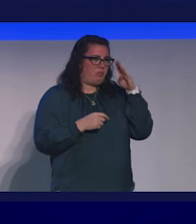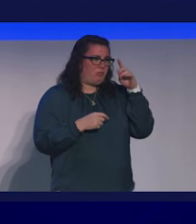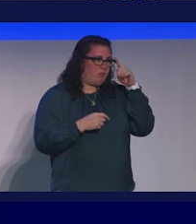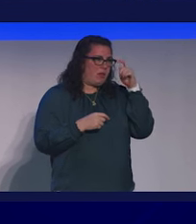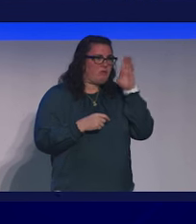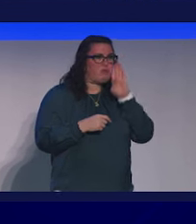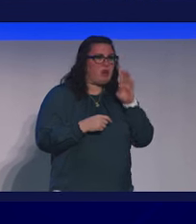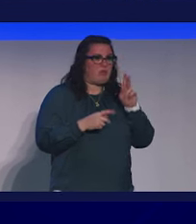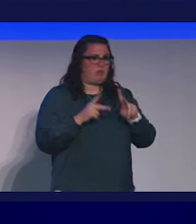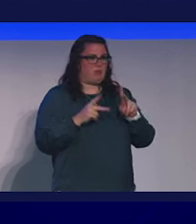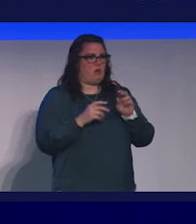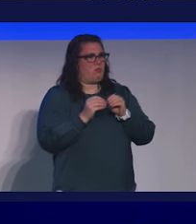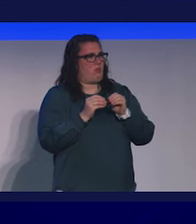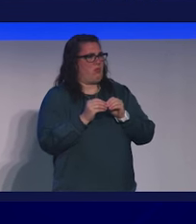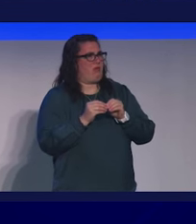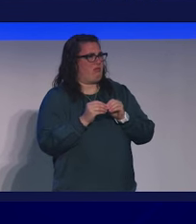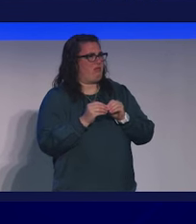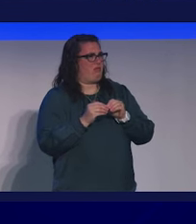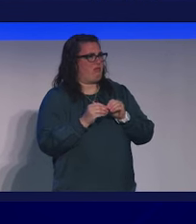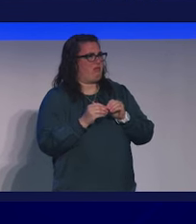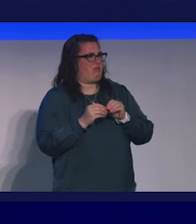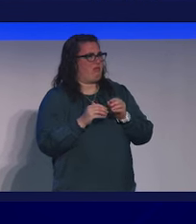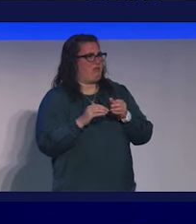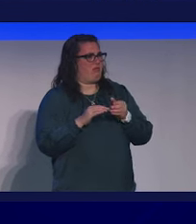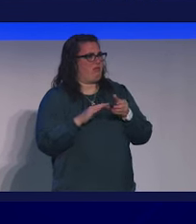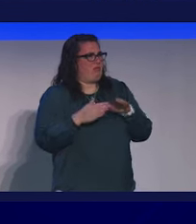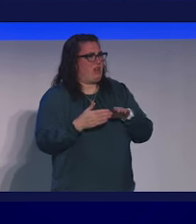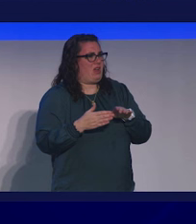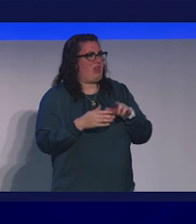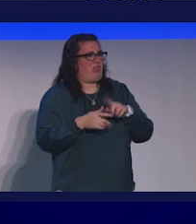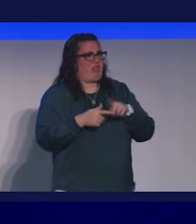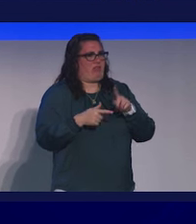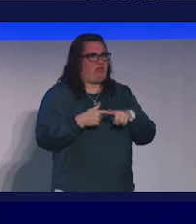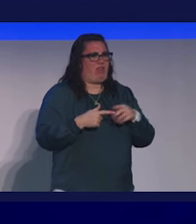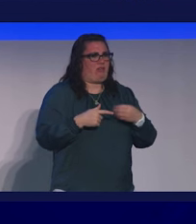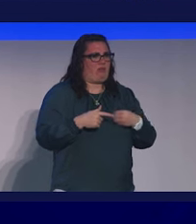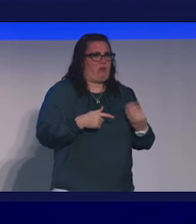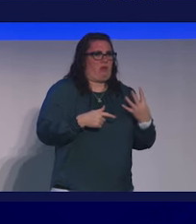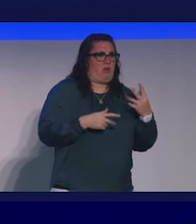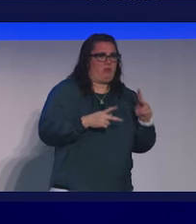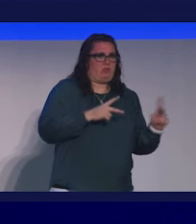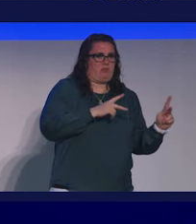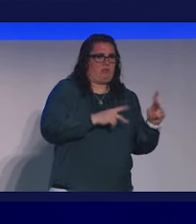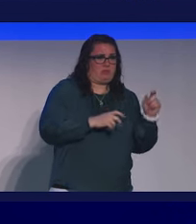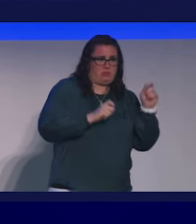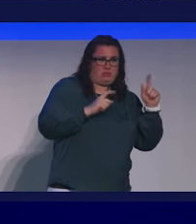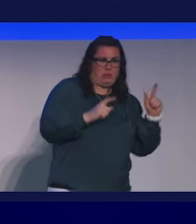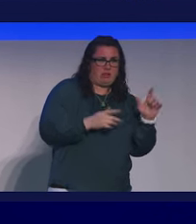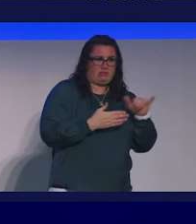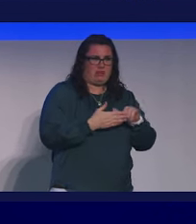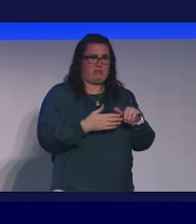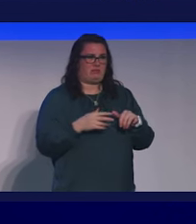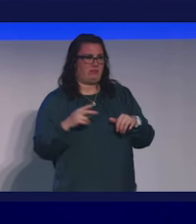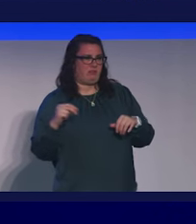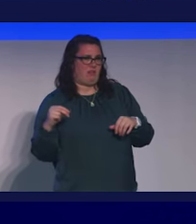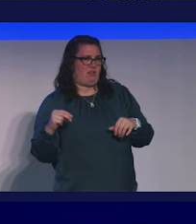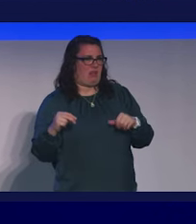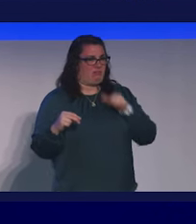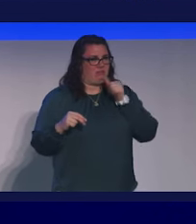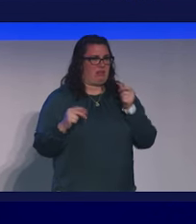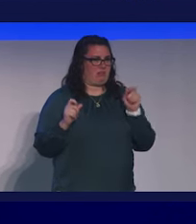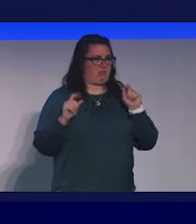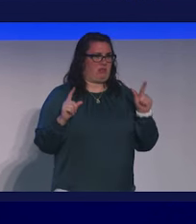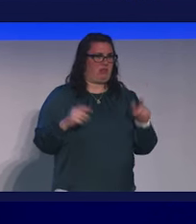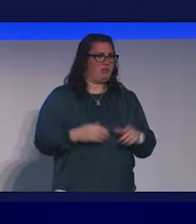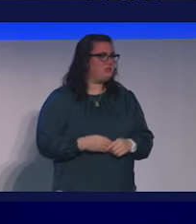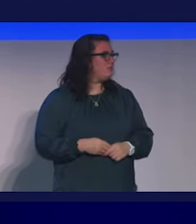of COVID than their wealthier and whiter counterparts? Anybody surprised? I was not surprised.